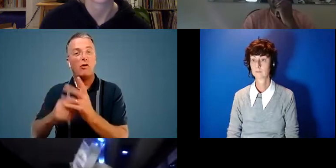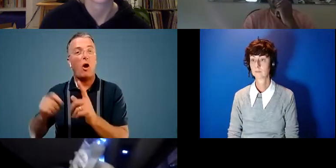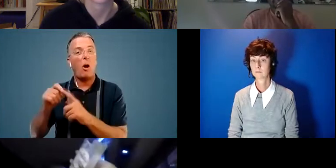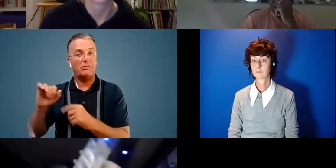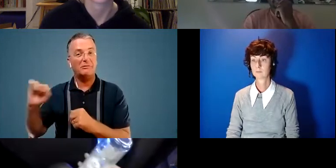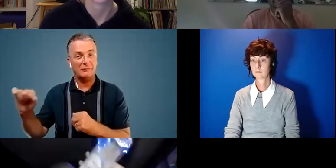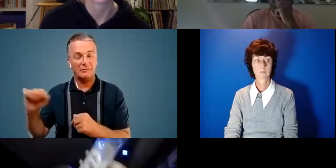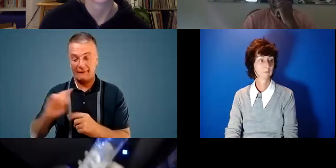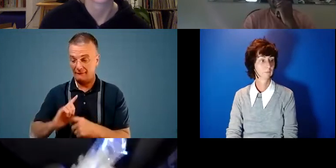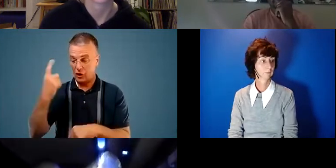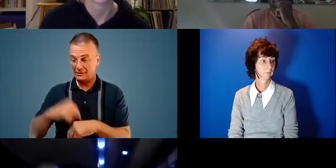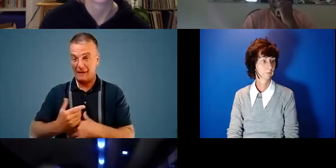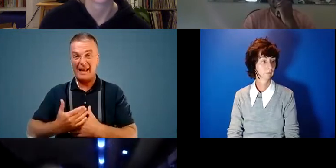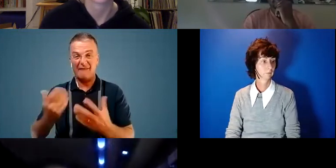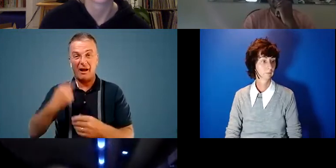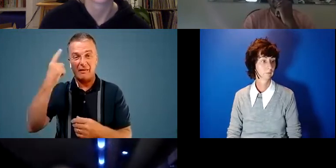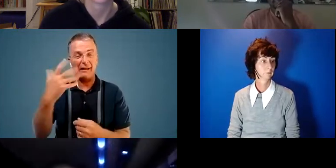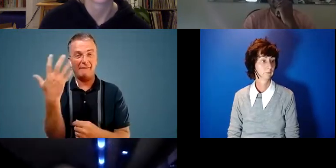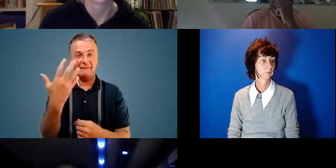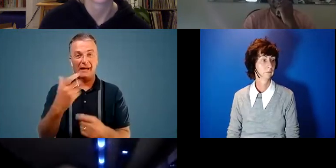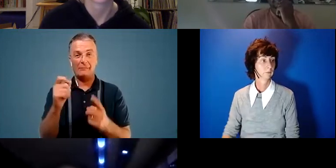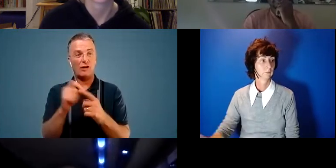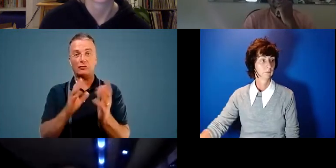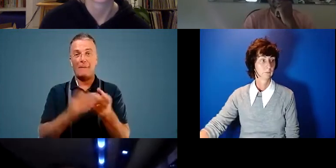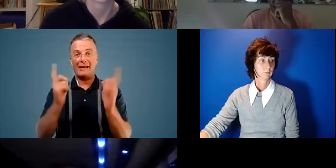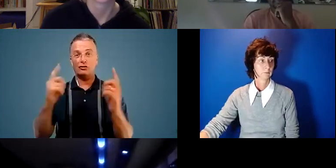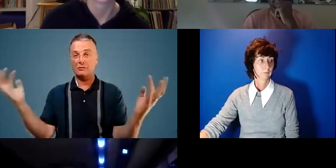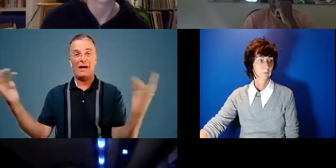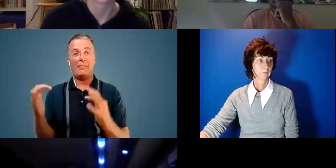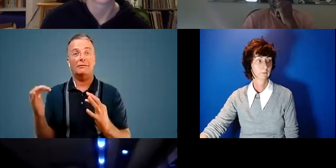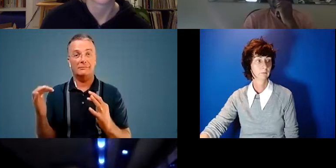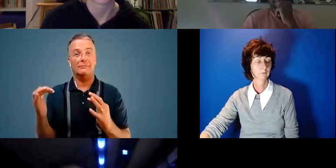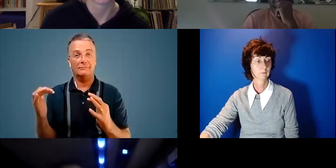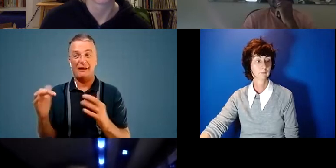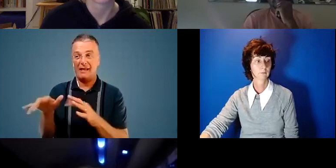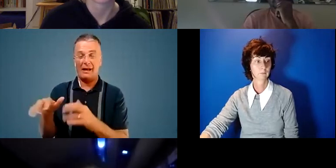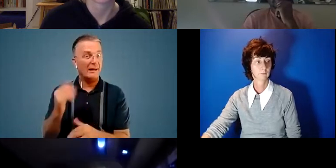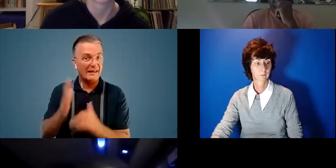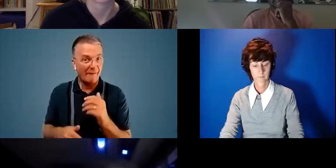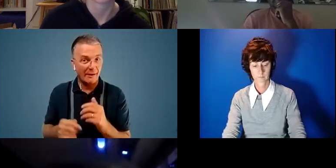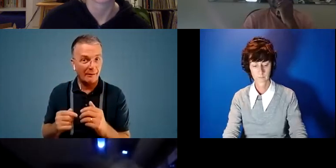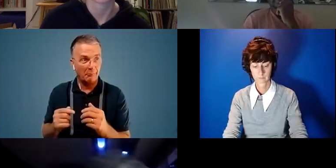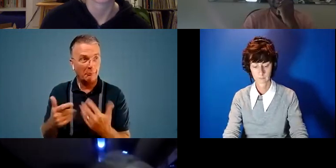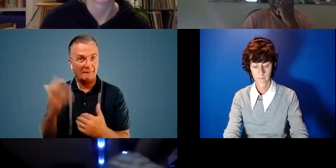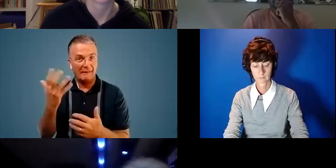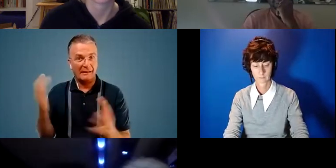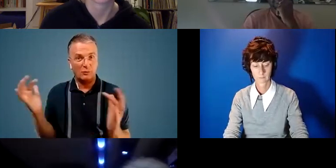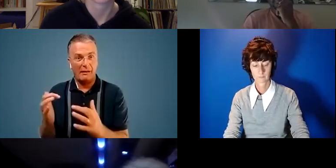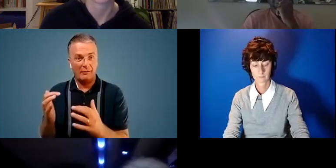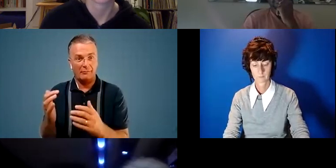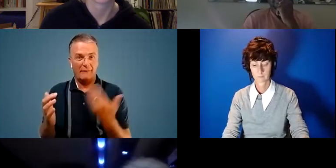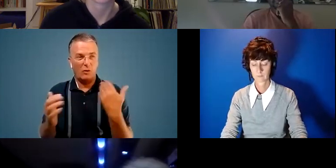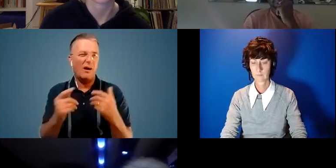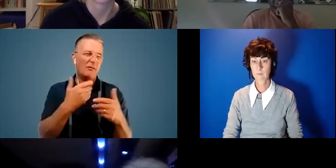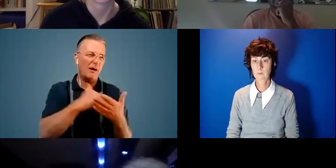ever i think 15 production managers were gathered gathered there i don't think there's ever been that many together apart from you know the